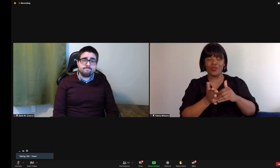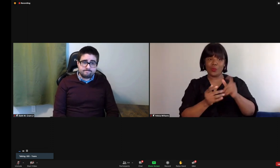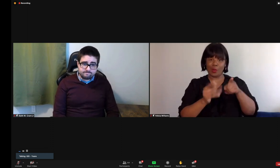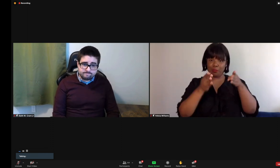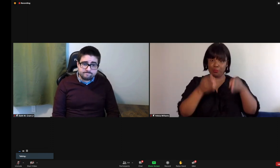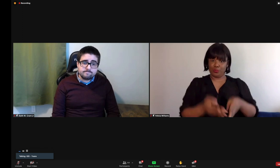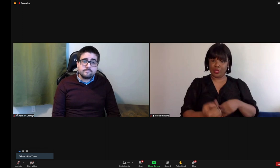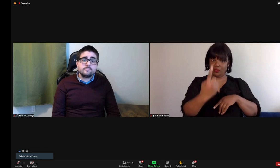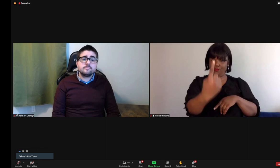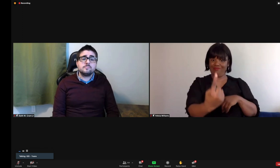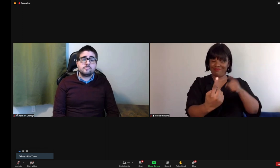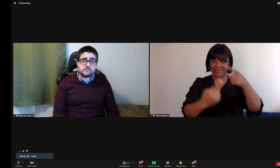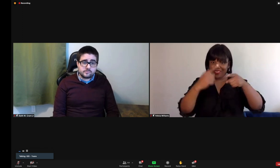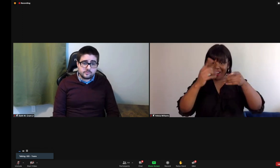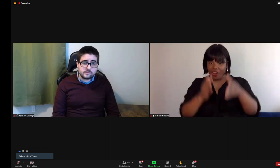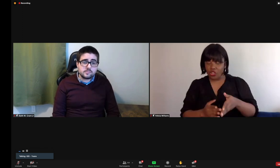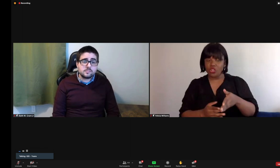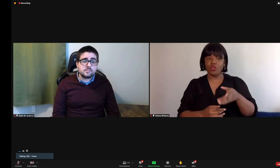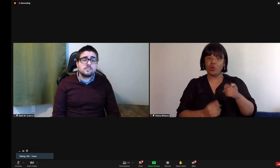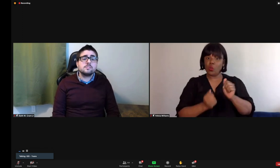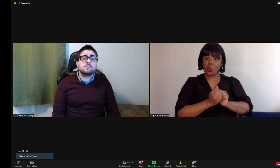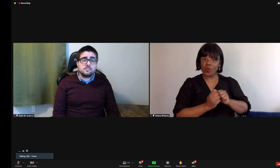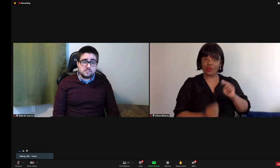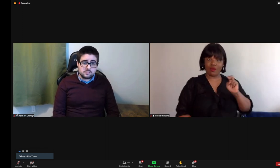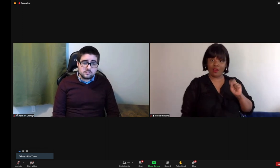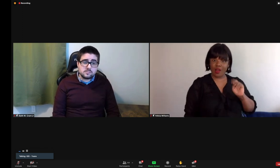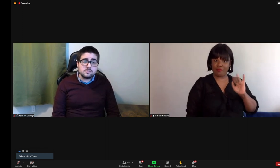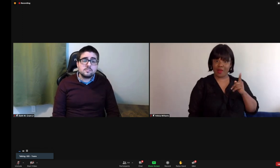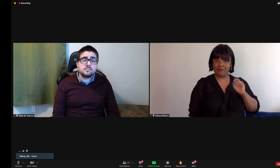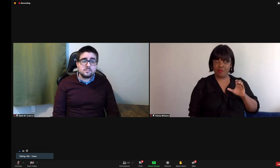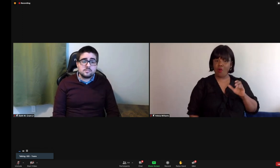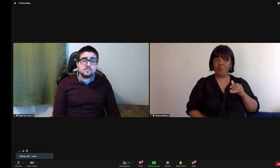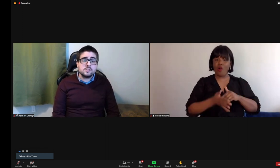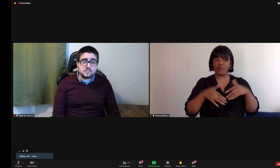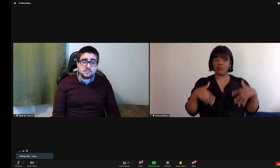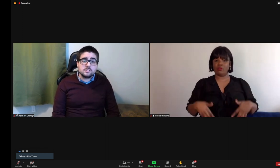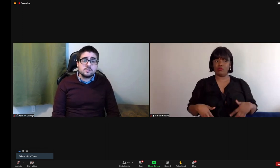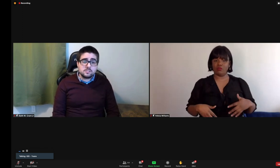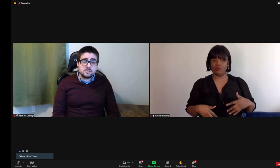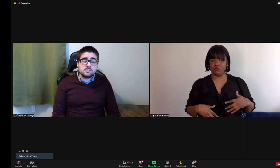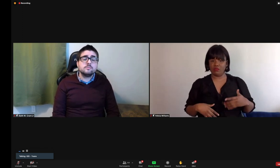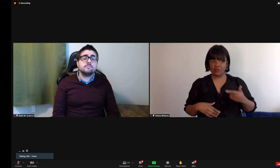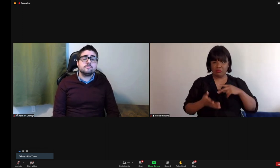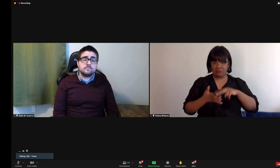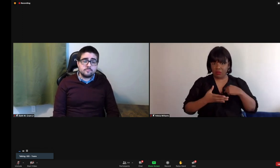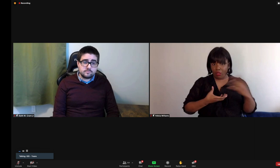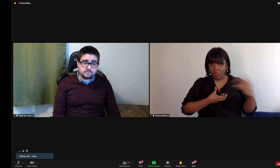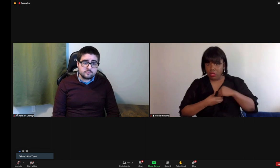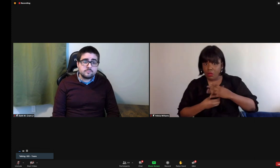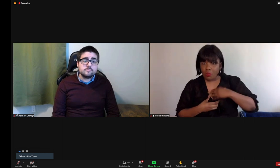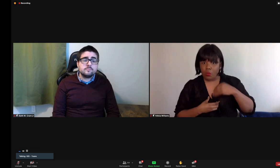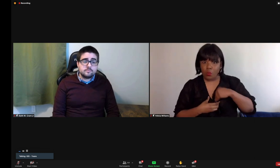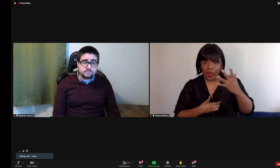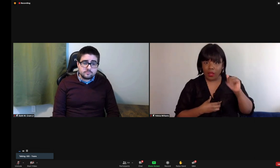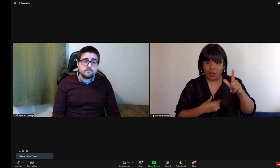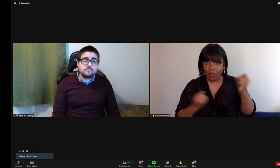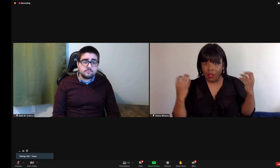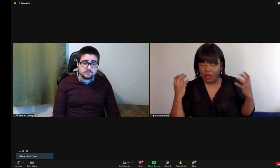have that cultural relevance, who comes from that culture, because otherwise, you know, people aren't sure